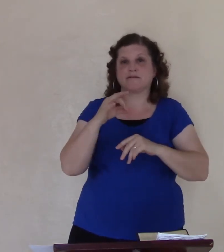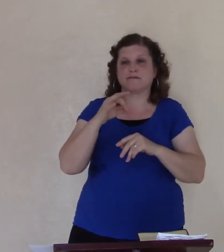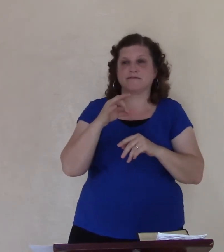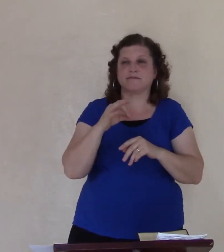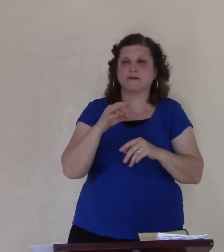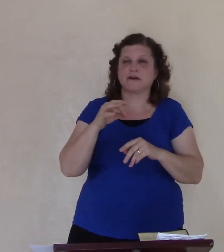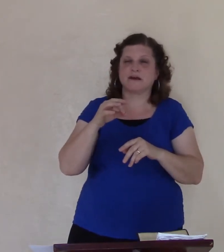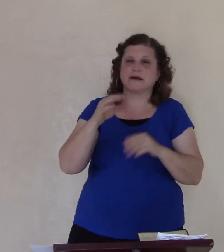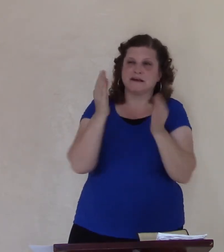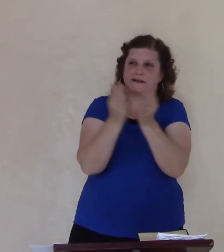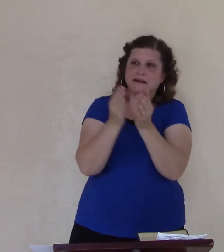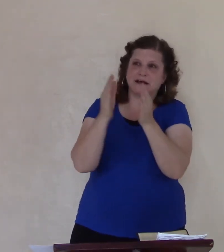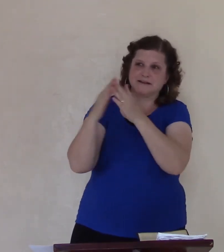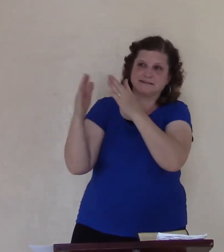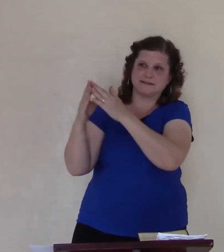And even though he preached the message,